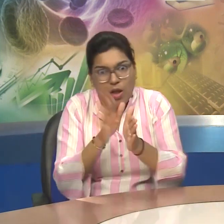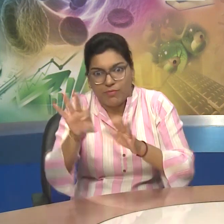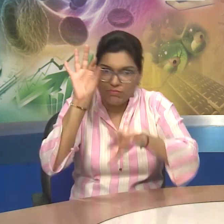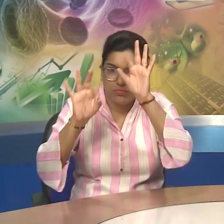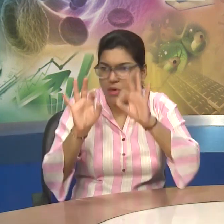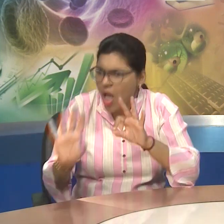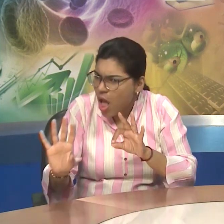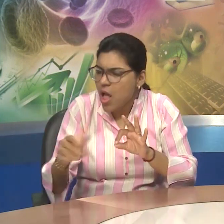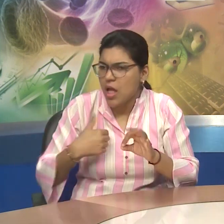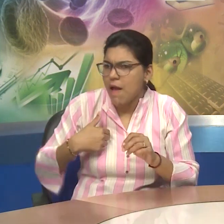And